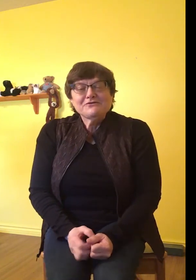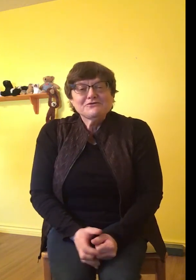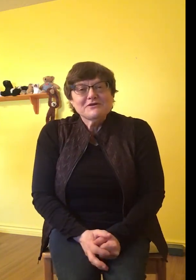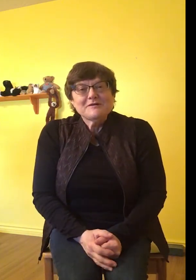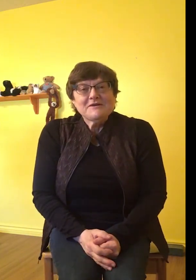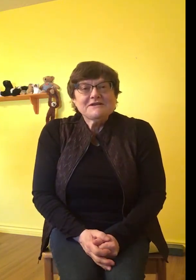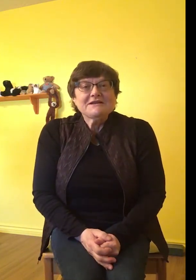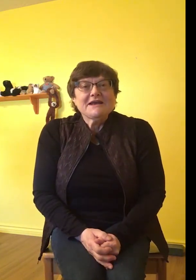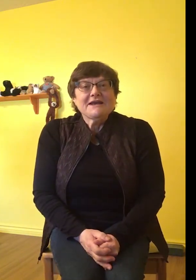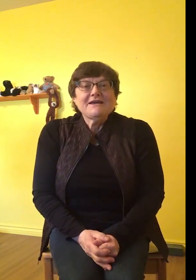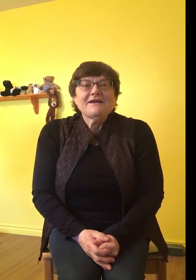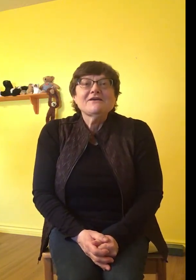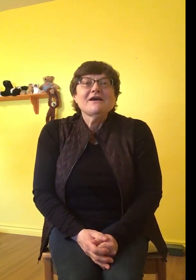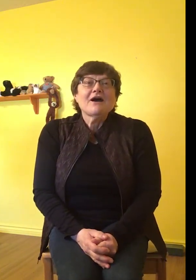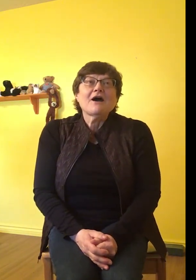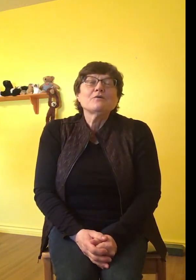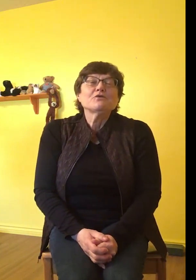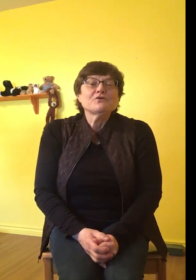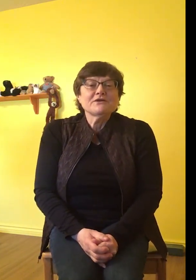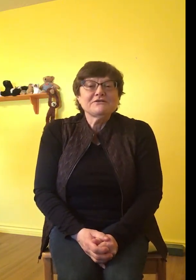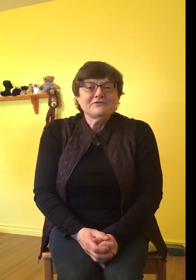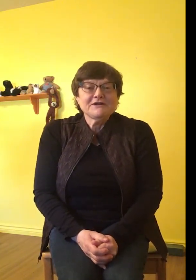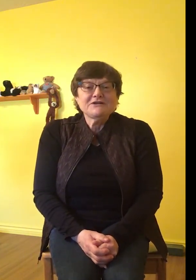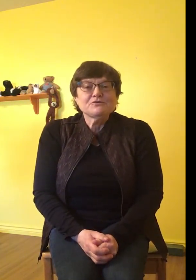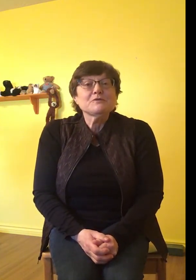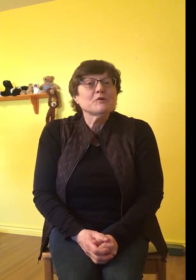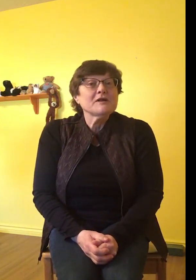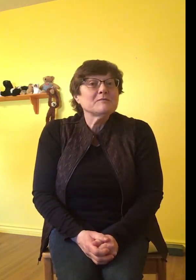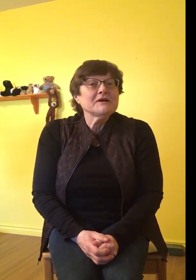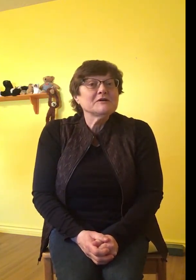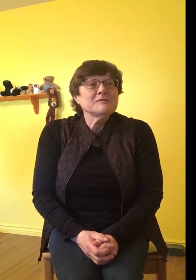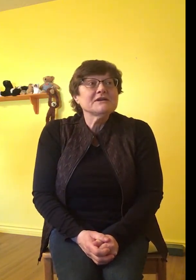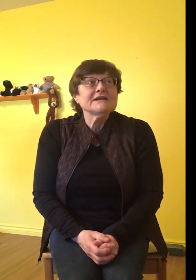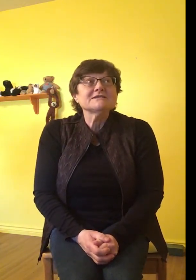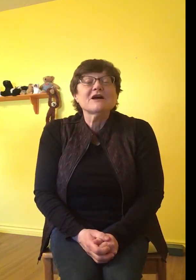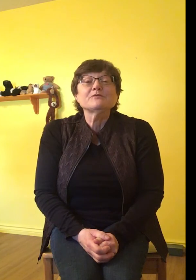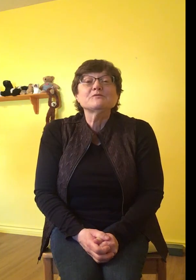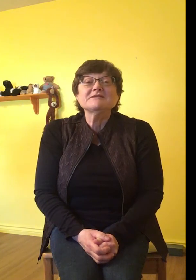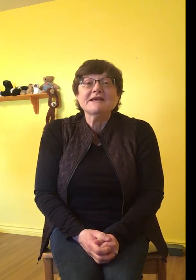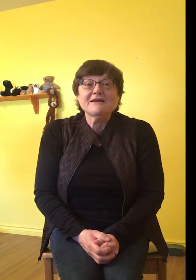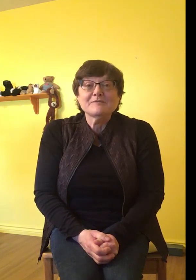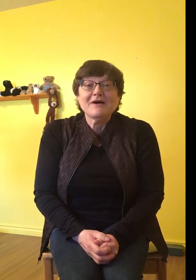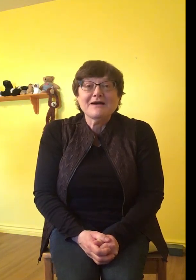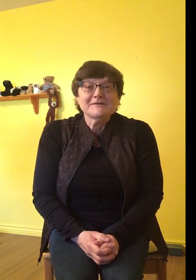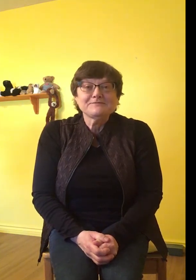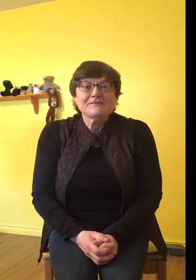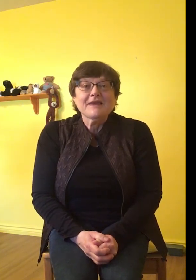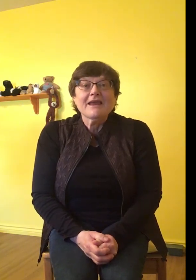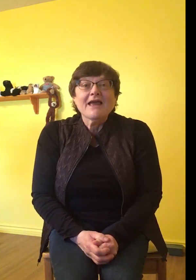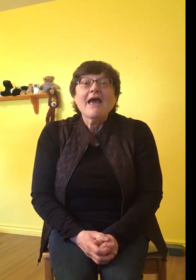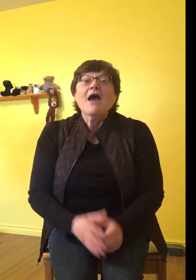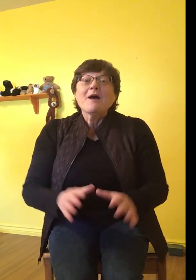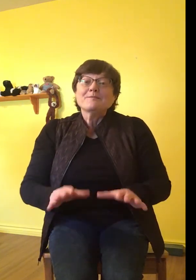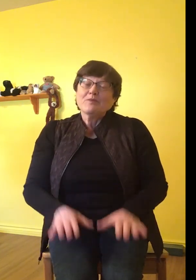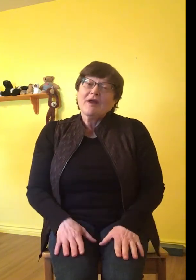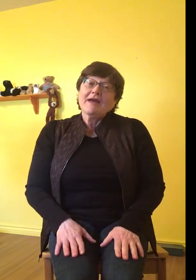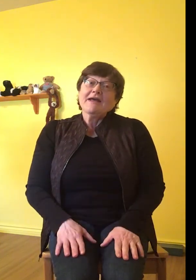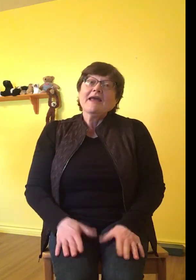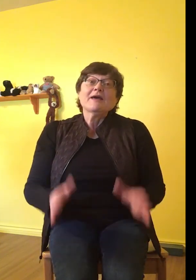for joining me today. We're going to finish with bread and butter but this time we'll be saying goodbye. Bread and